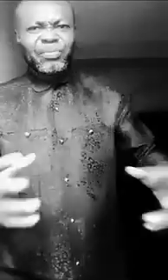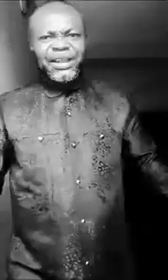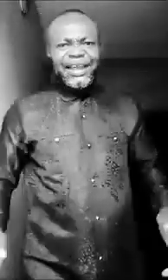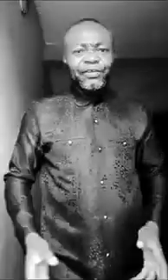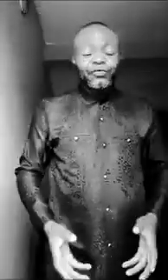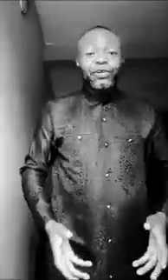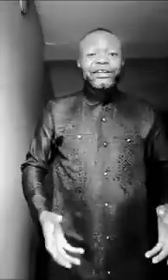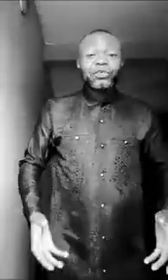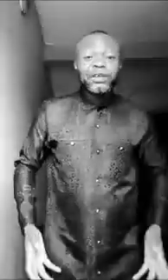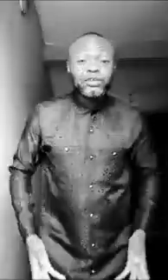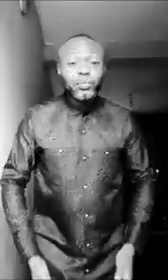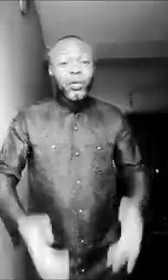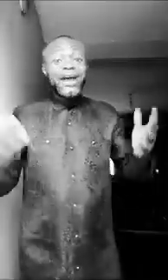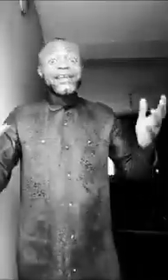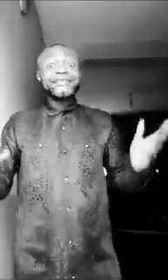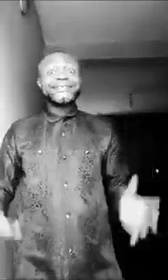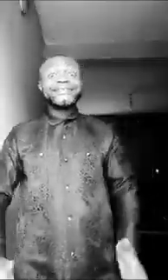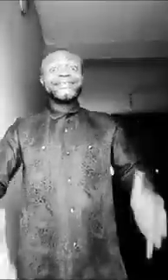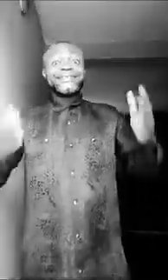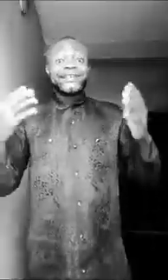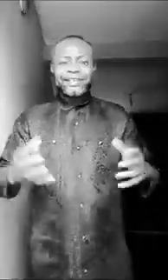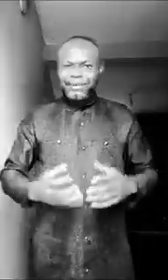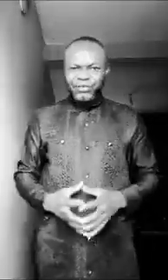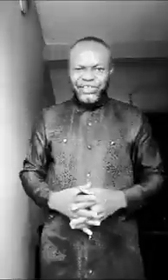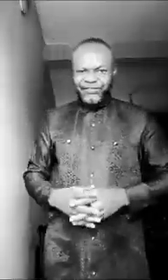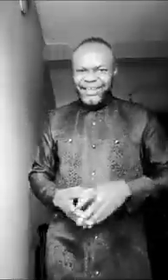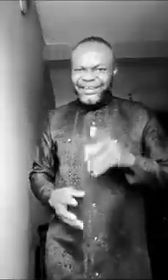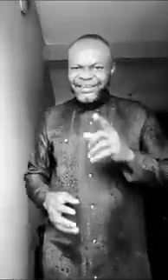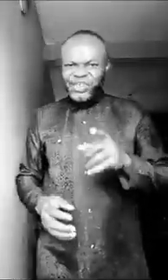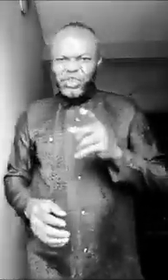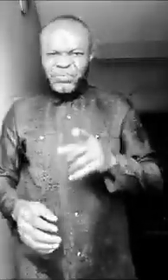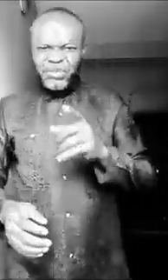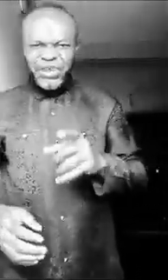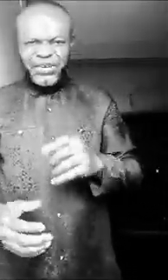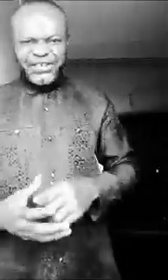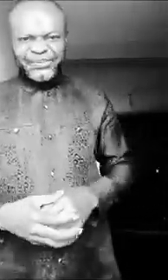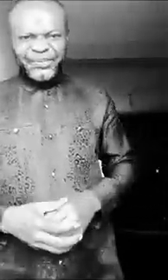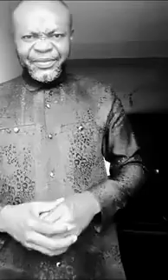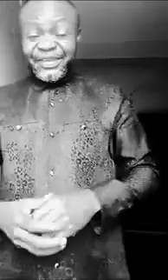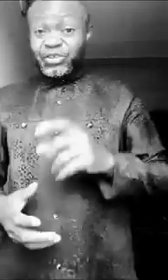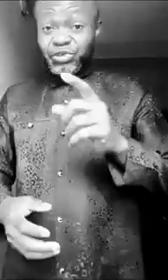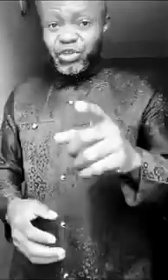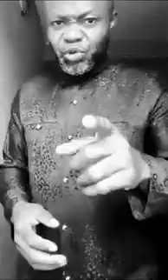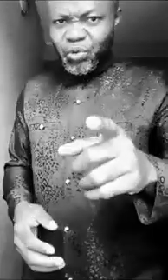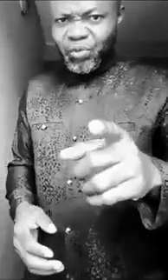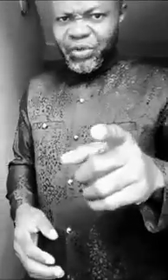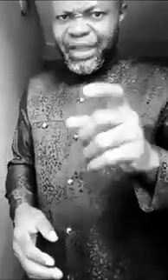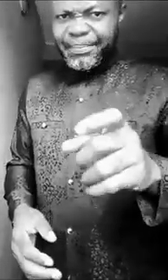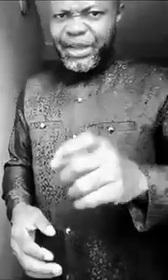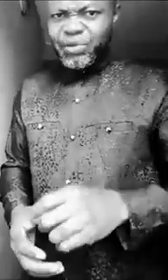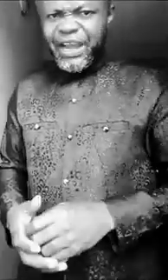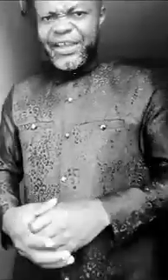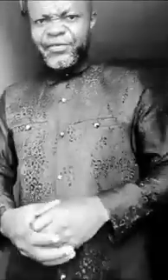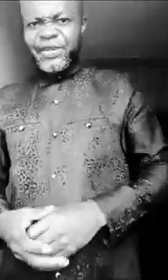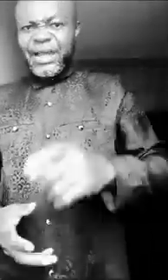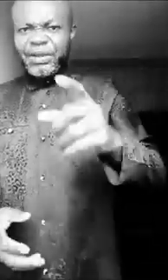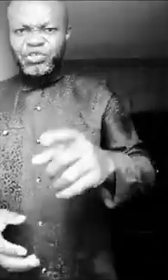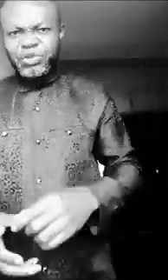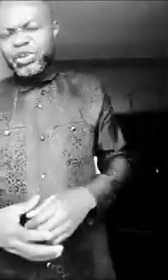umbrella for that one that will blow out and see the secret about yourself. There is some secret that you need to know about your life about your spiritual